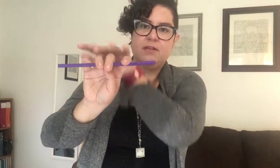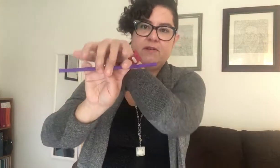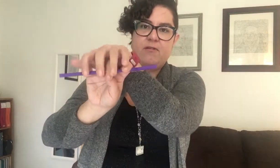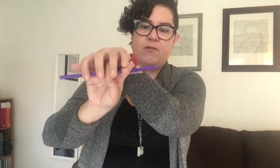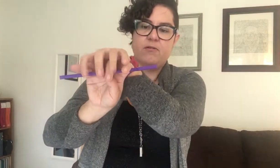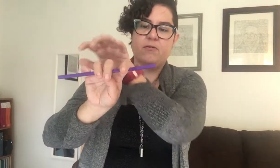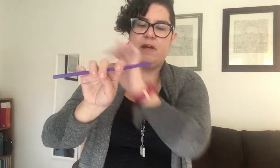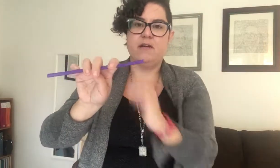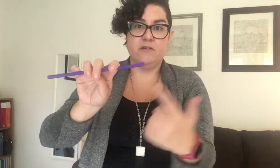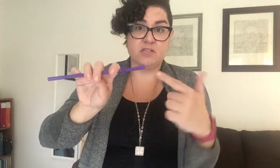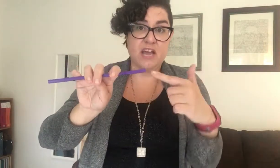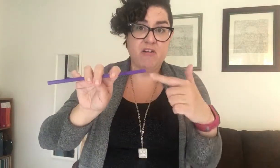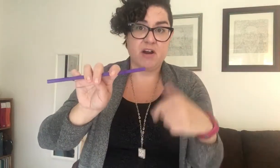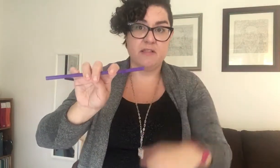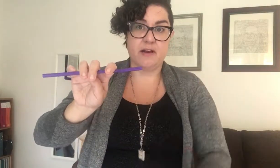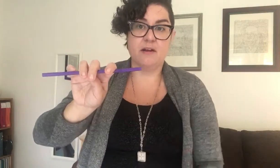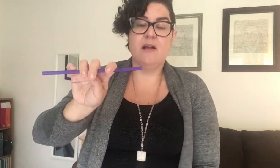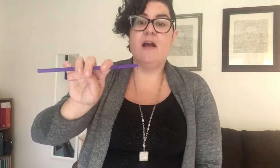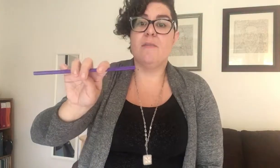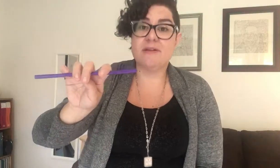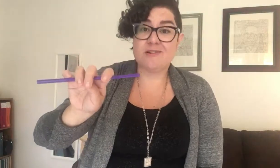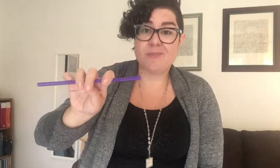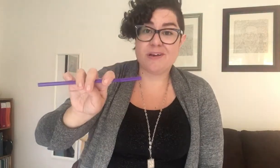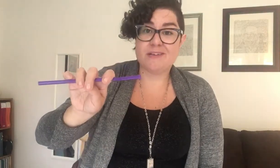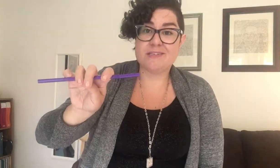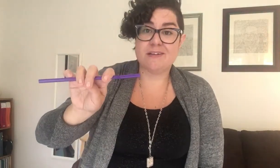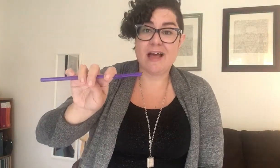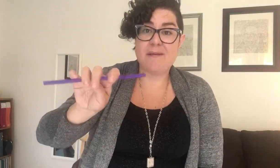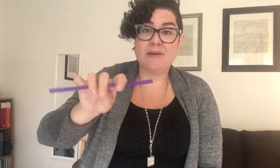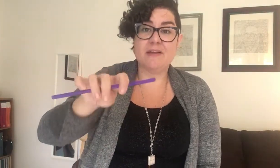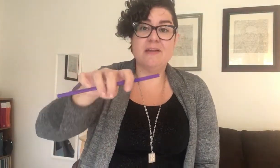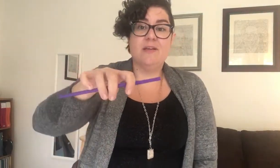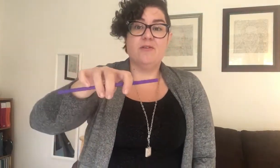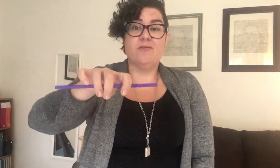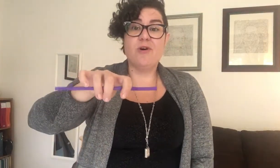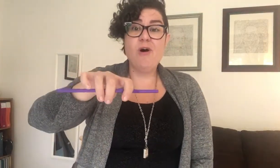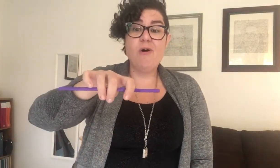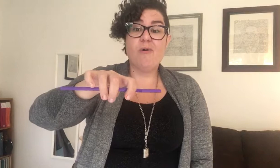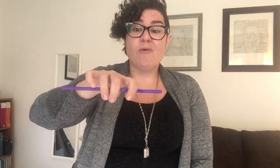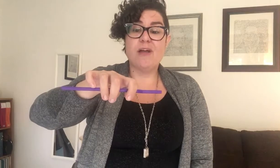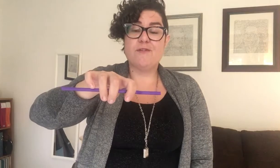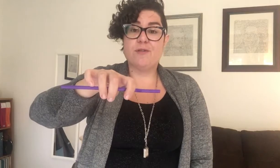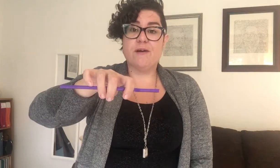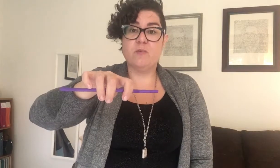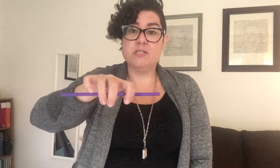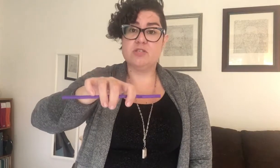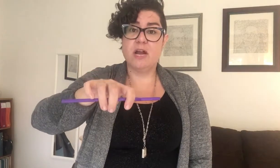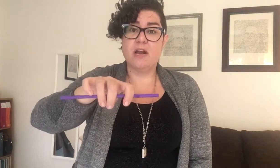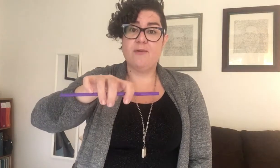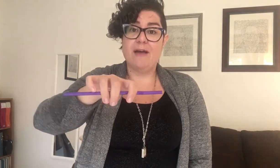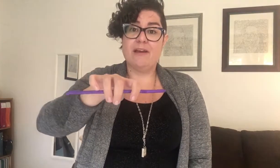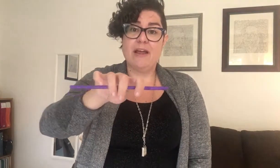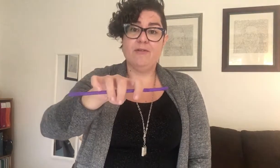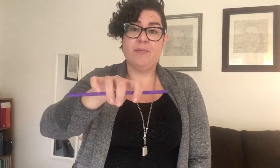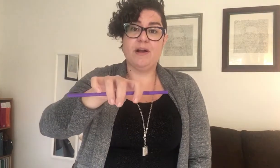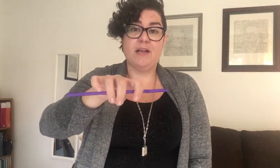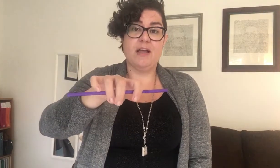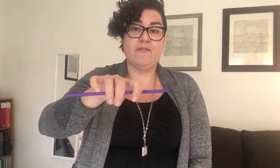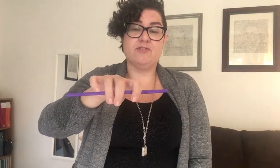have now curled around and there's a carrot in there, that means our bunny is still happy. You'll know if your thumb went straight and you have an angry bunny if it